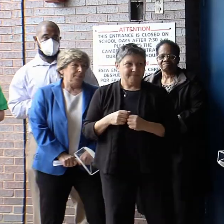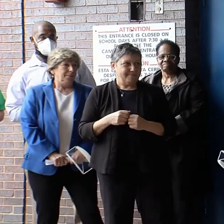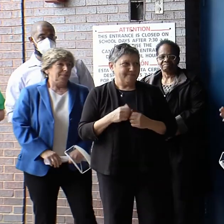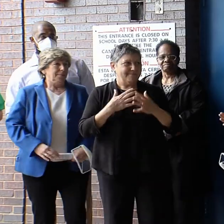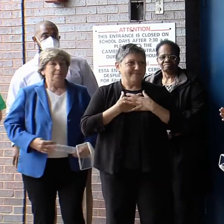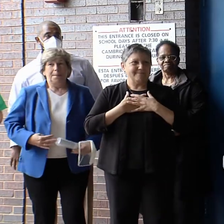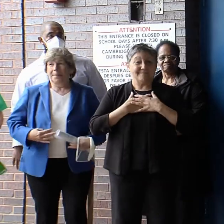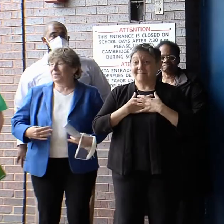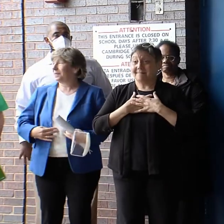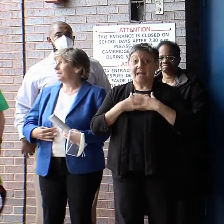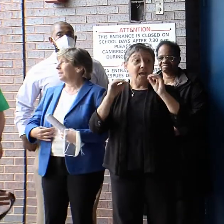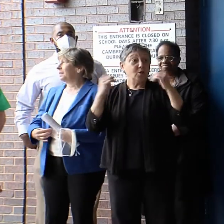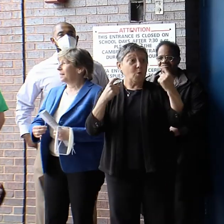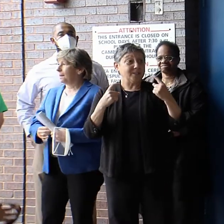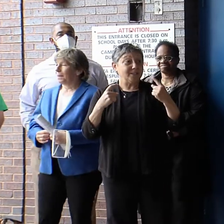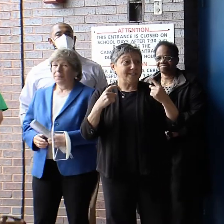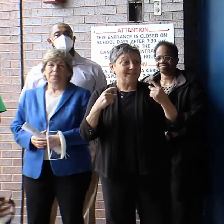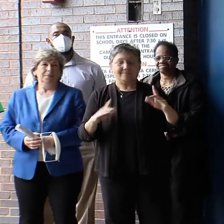No questions, right?